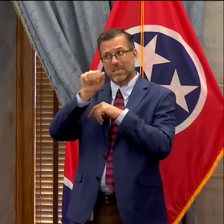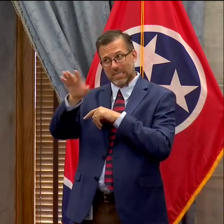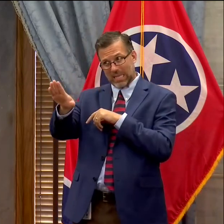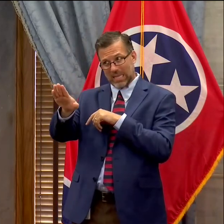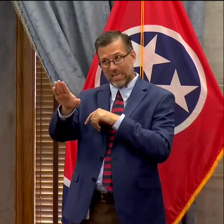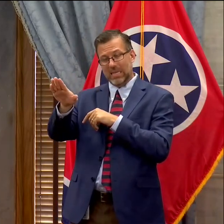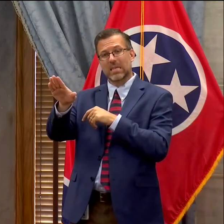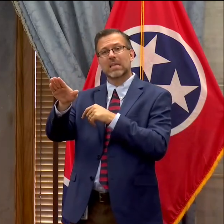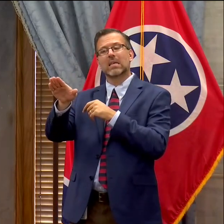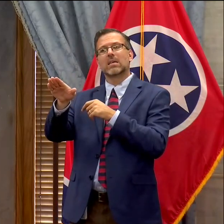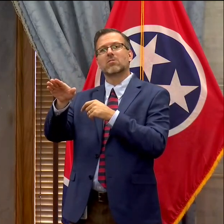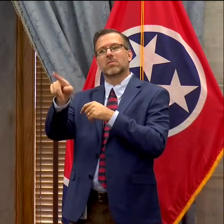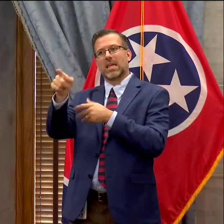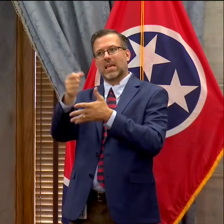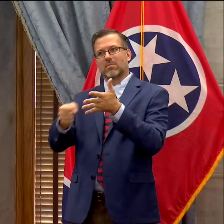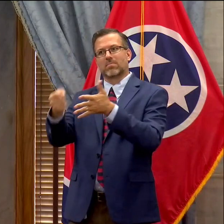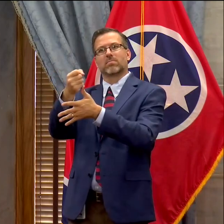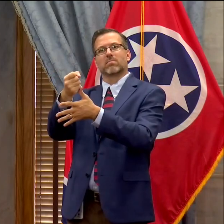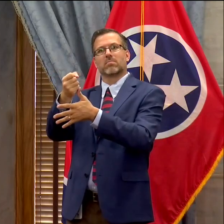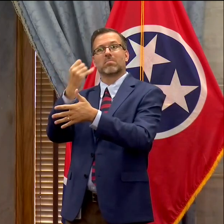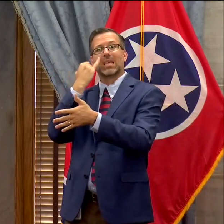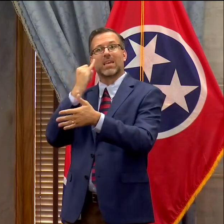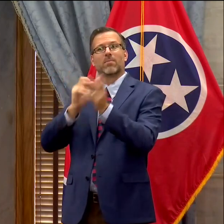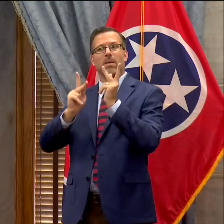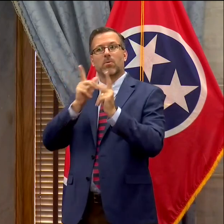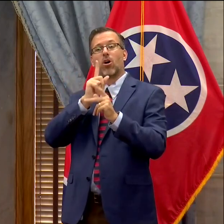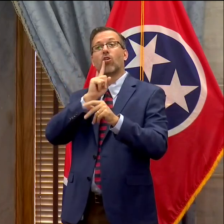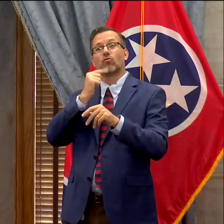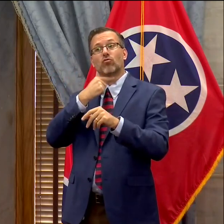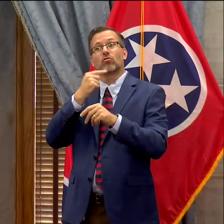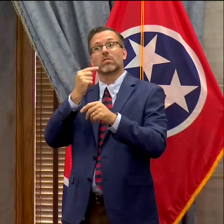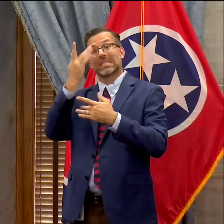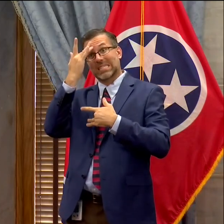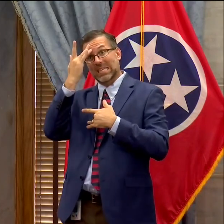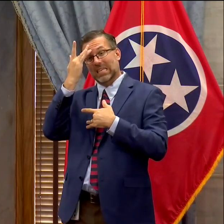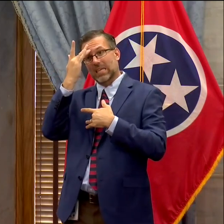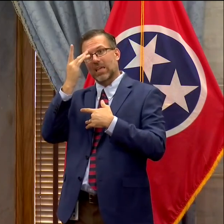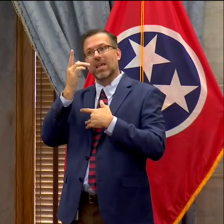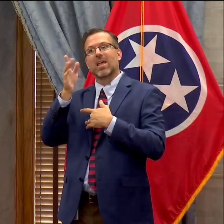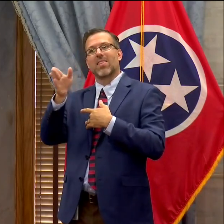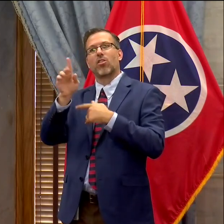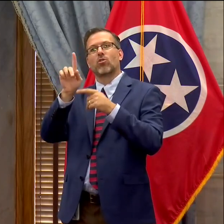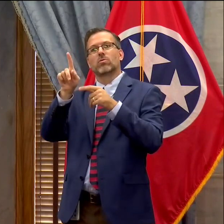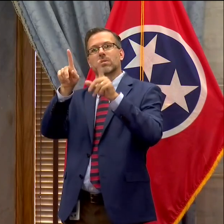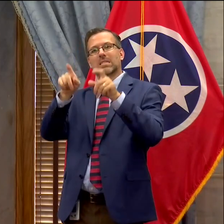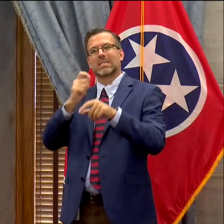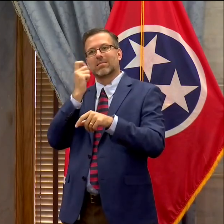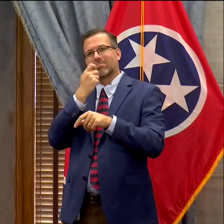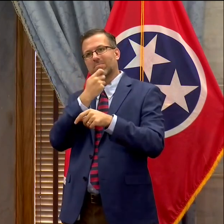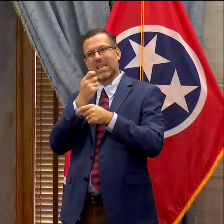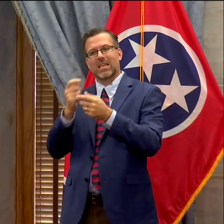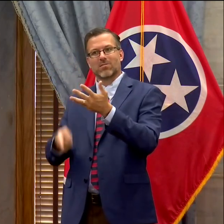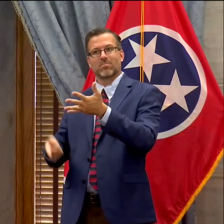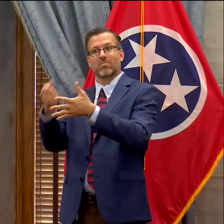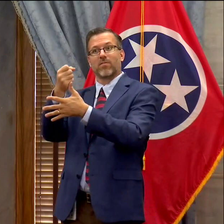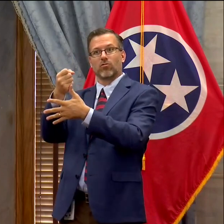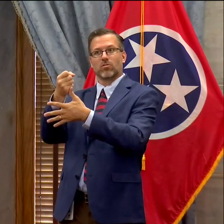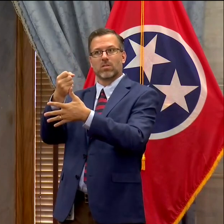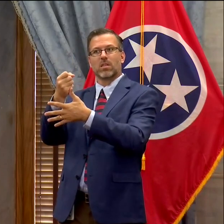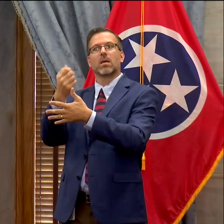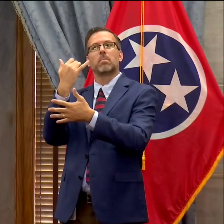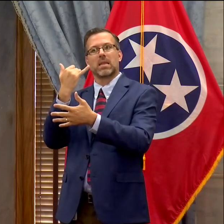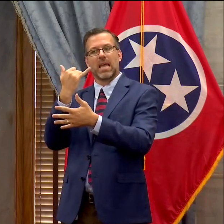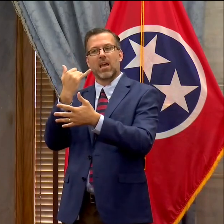specimens based on those who are symptomatic. That is starting to ease up some, but that may reduce the number of people tested.